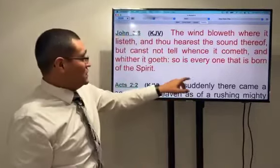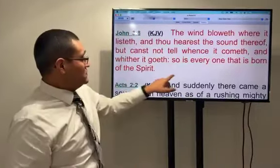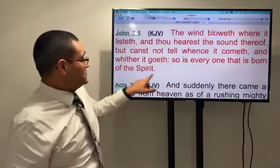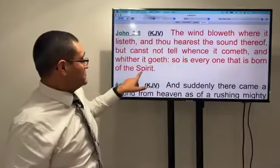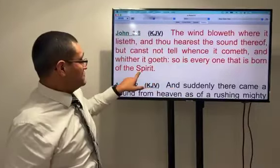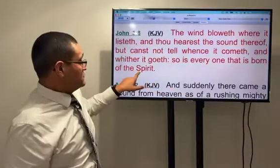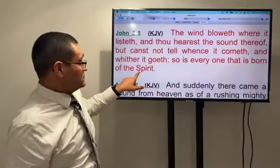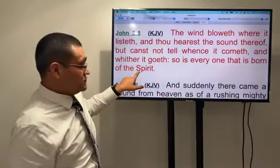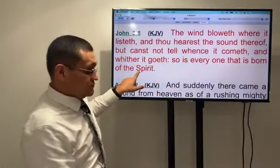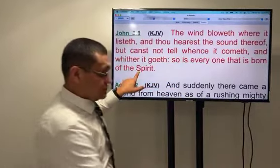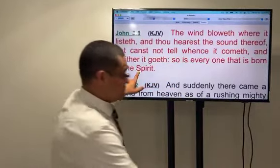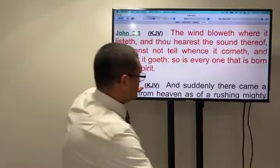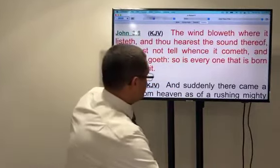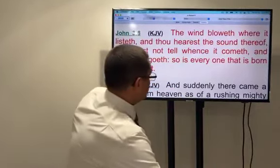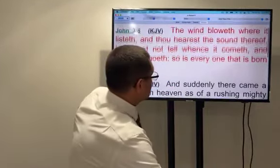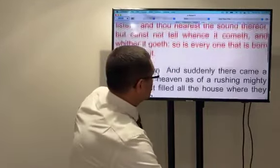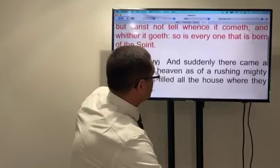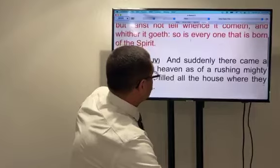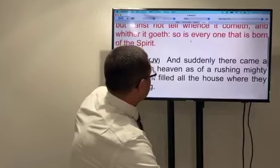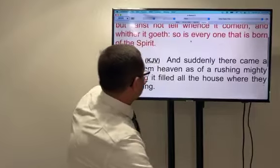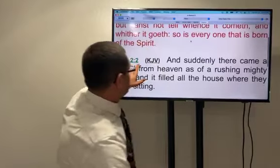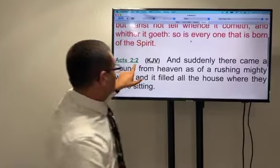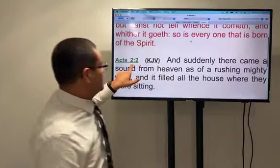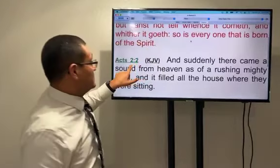the Holy Ghost there's no way to enter into heaven without that